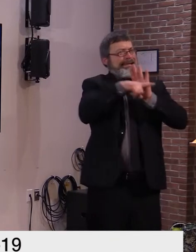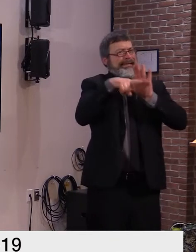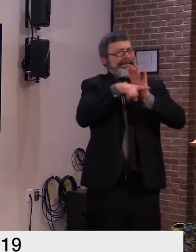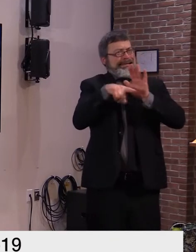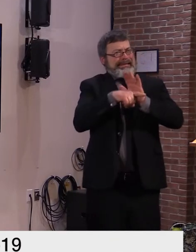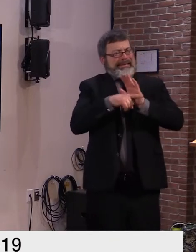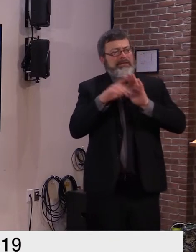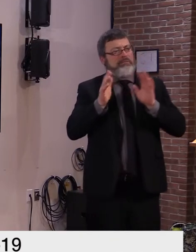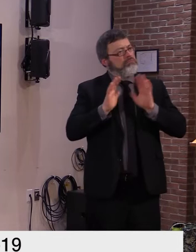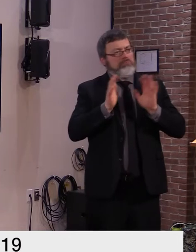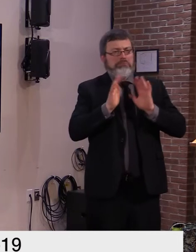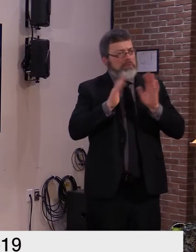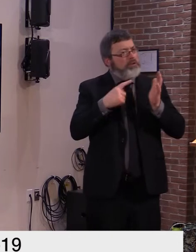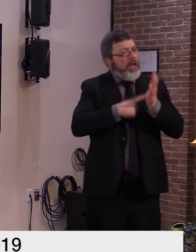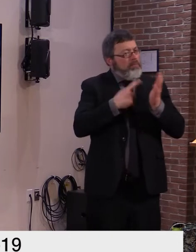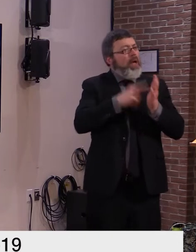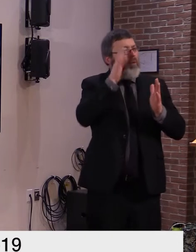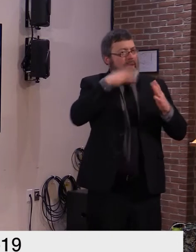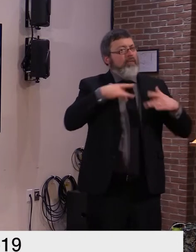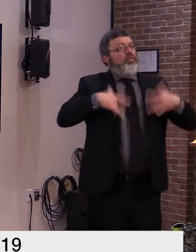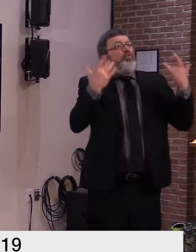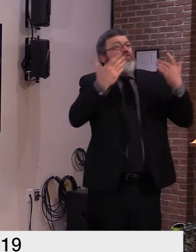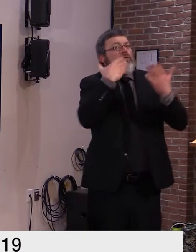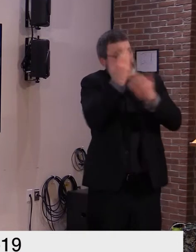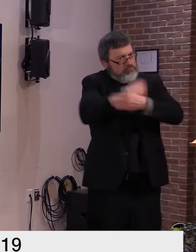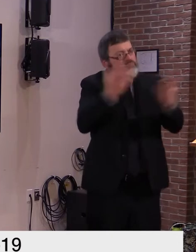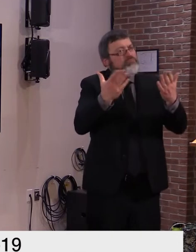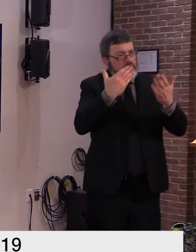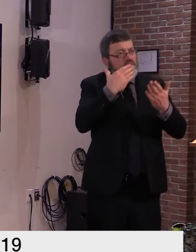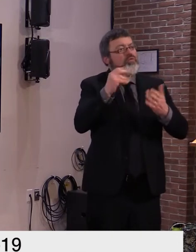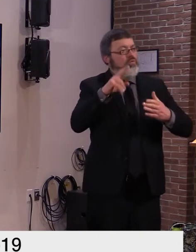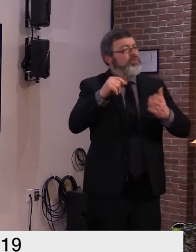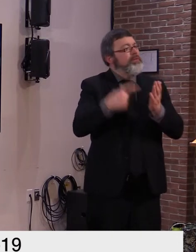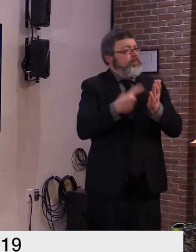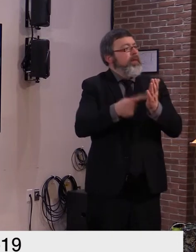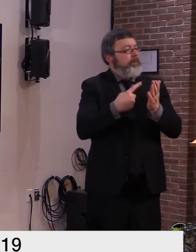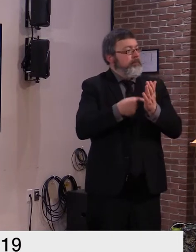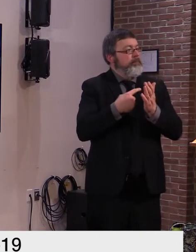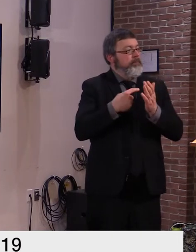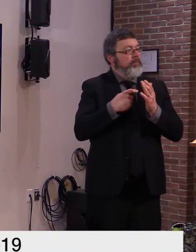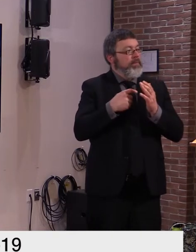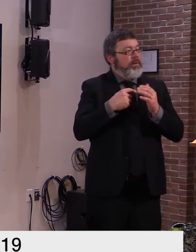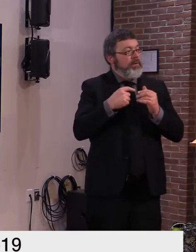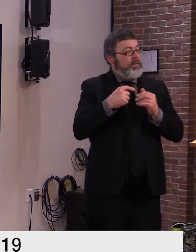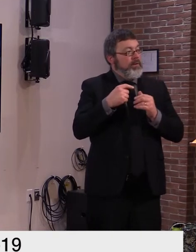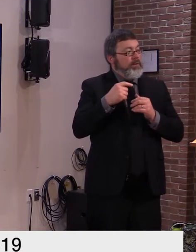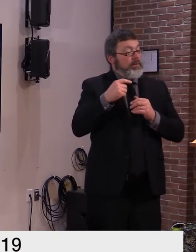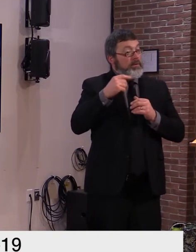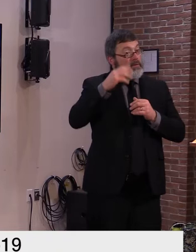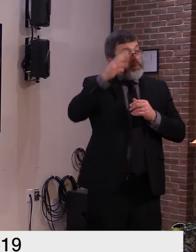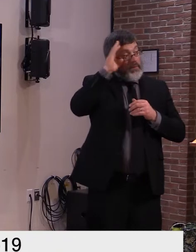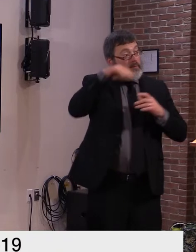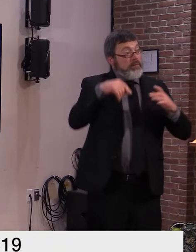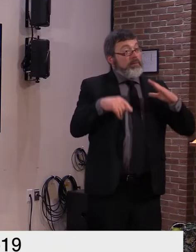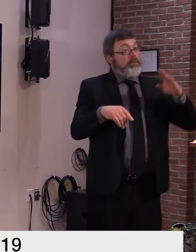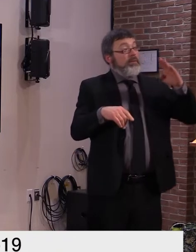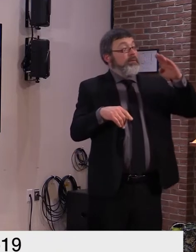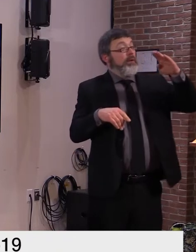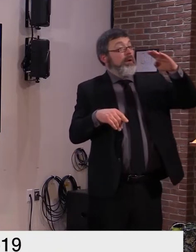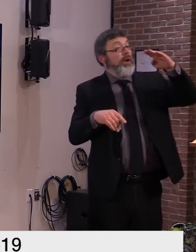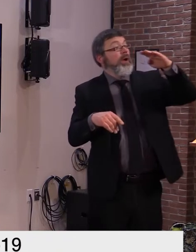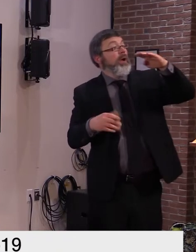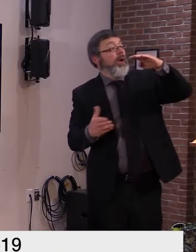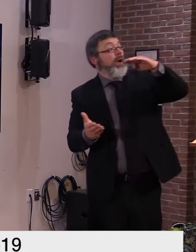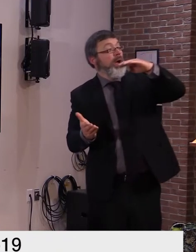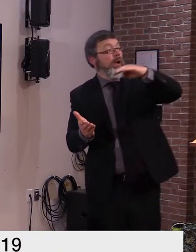school sports eventually resume and as vaccination clinics eventually open uh users will